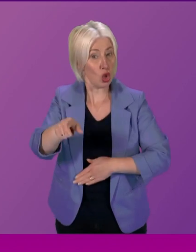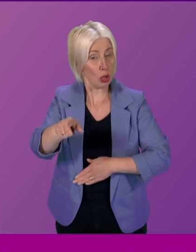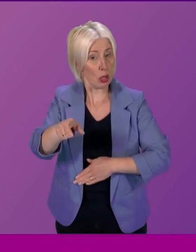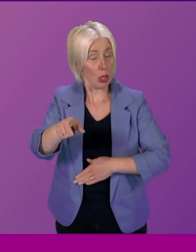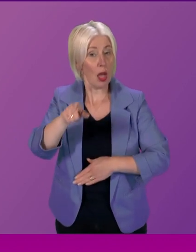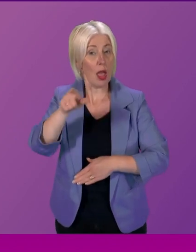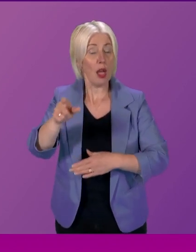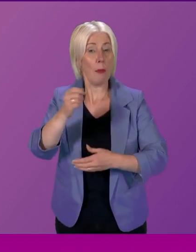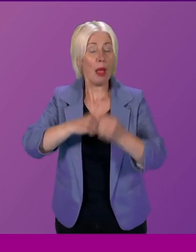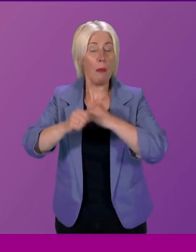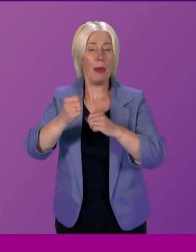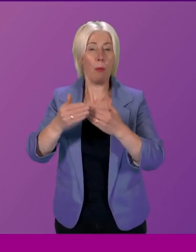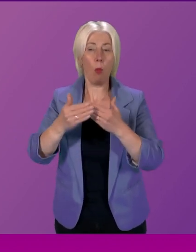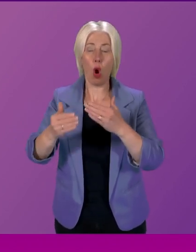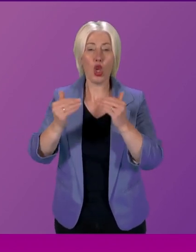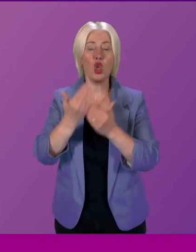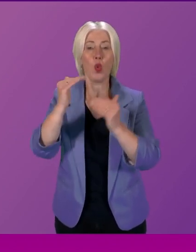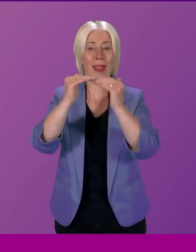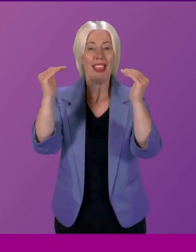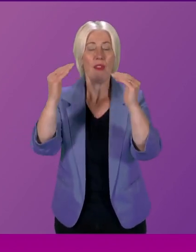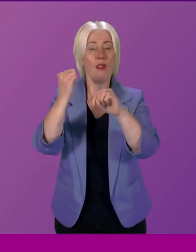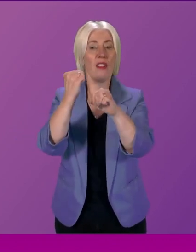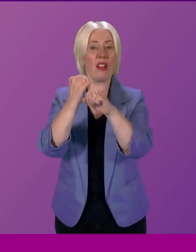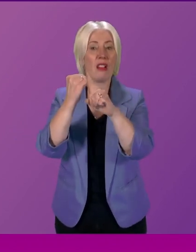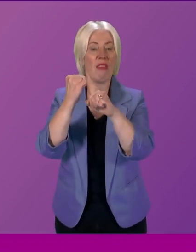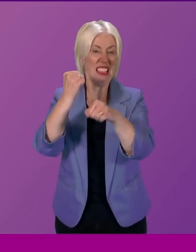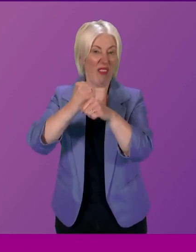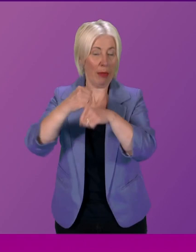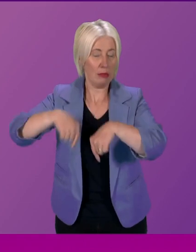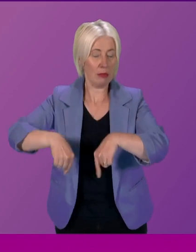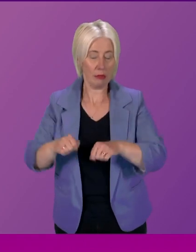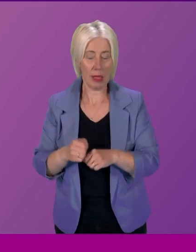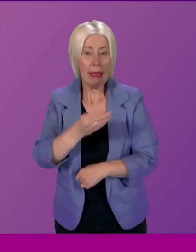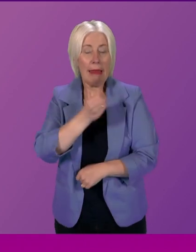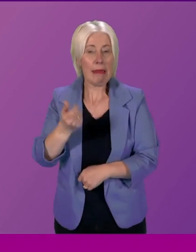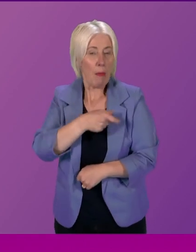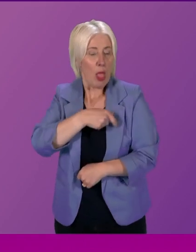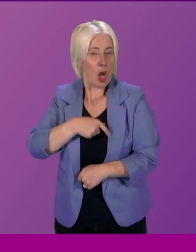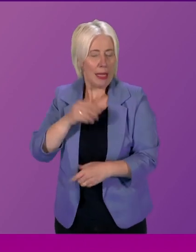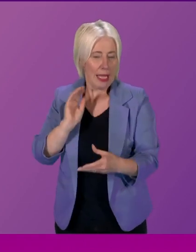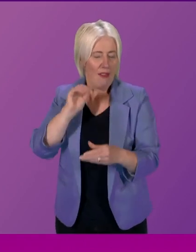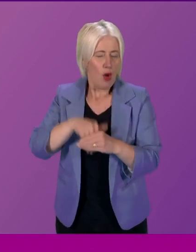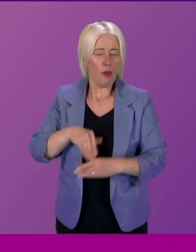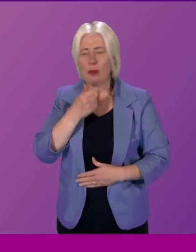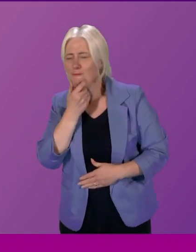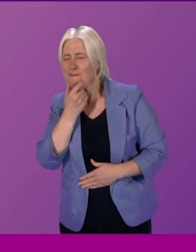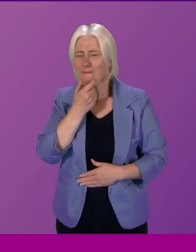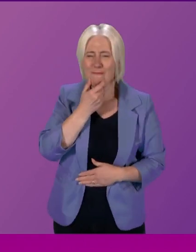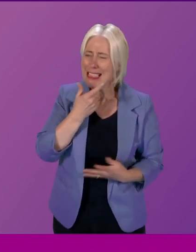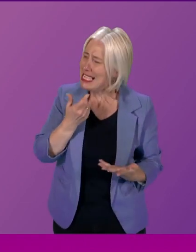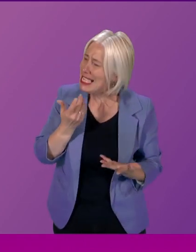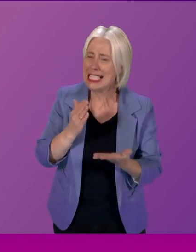of government in Scotland almost by default will appreciate that some of us in the committee were concerned that were we